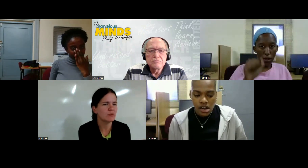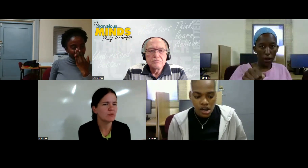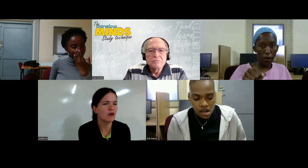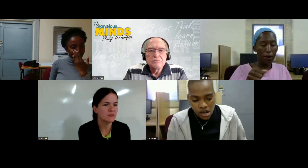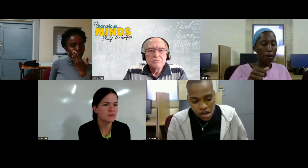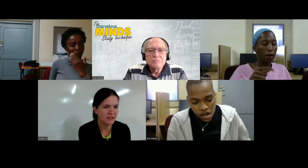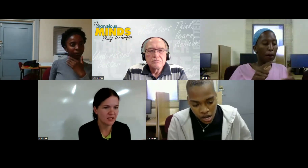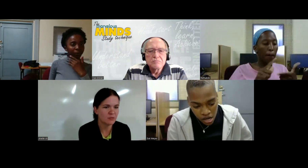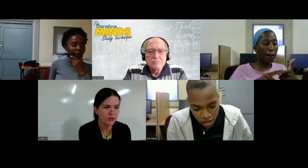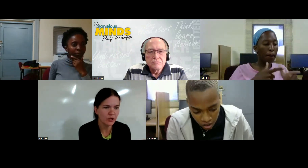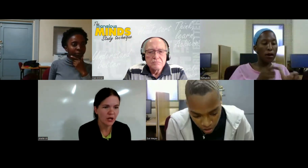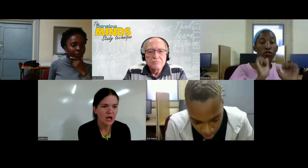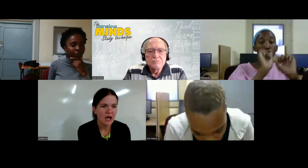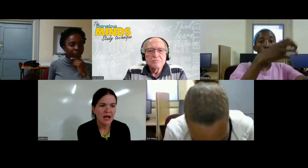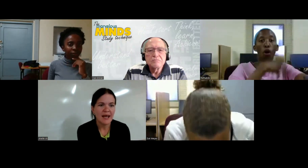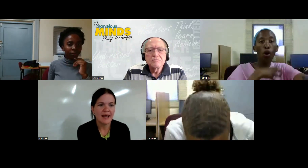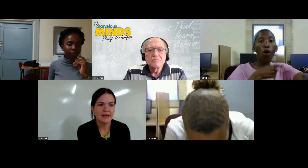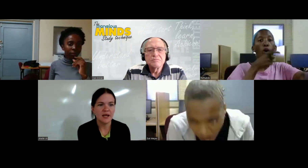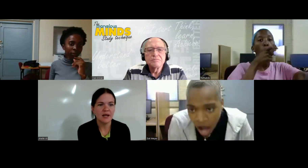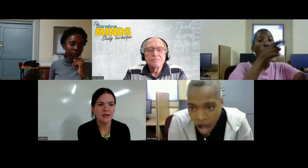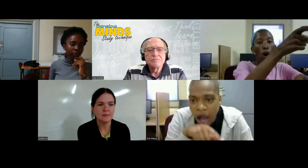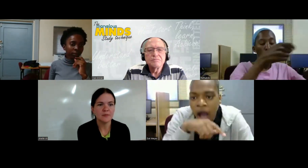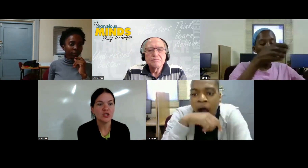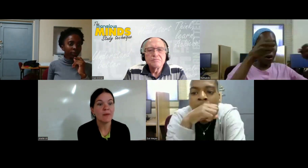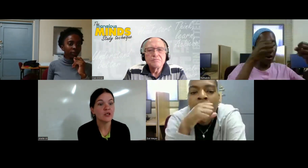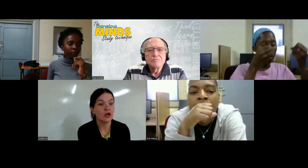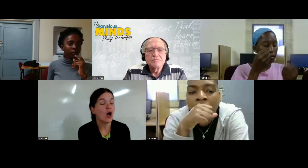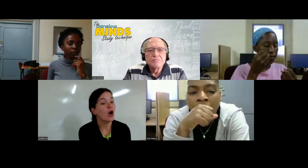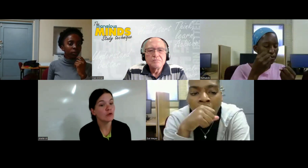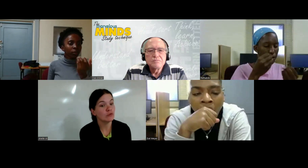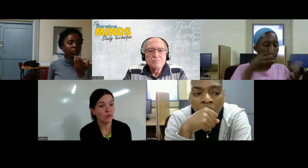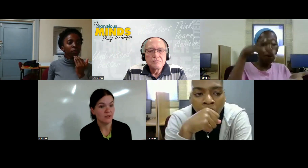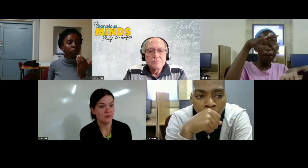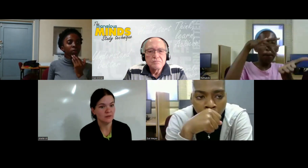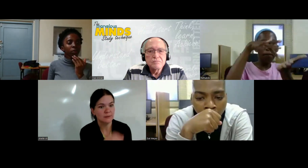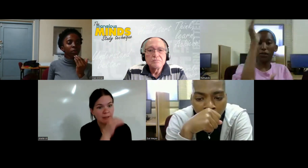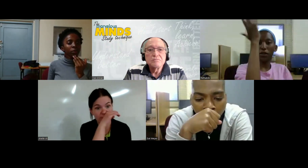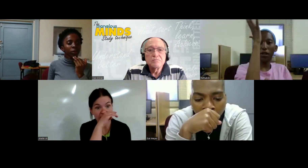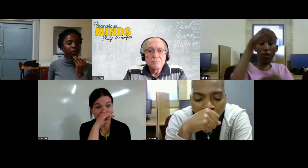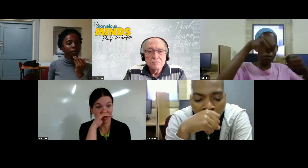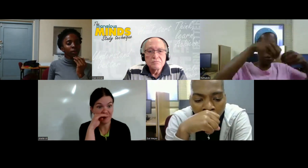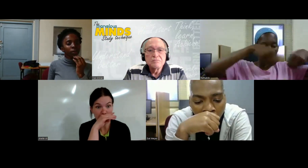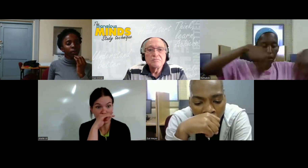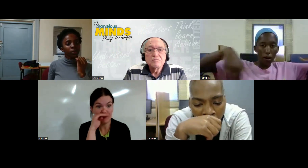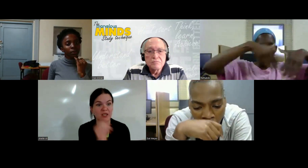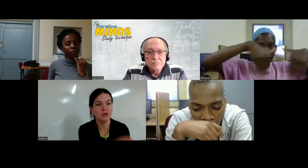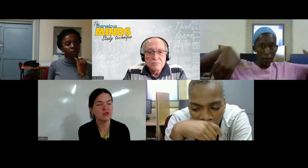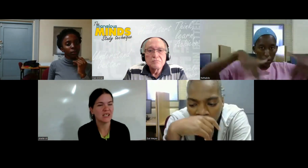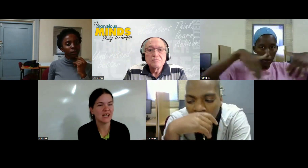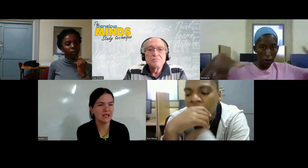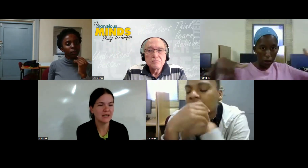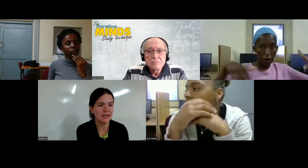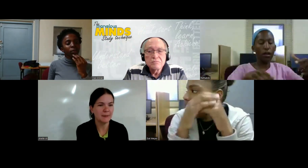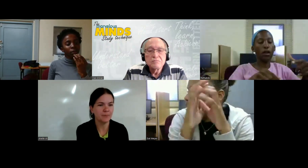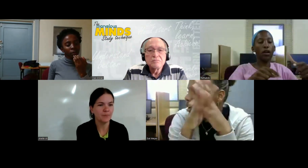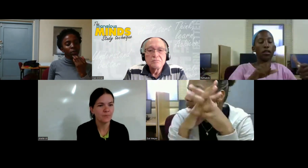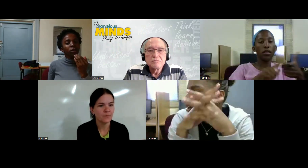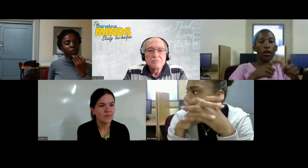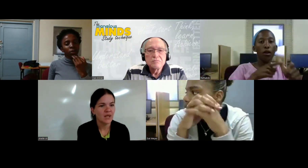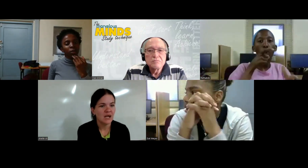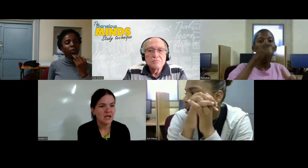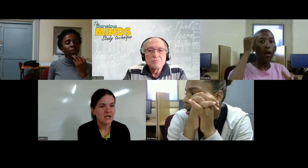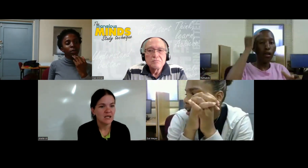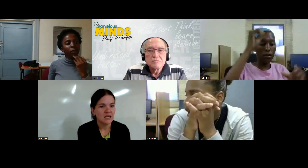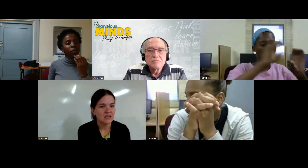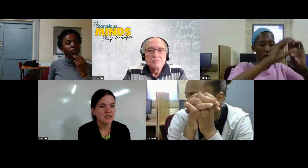make it was an office practice book and um she made her own one in front of me we used a um